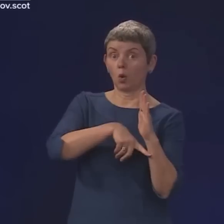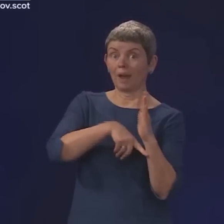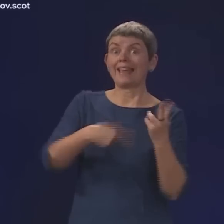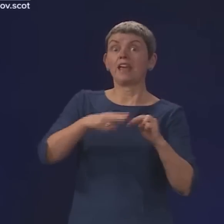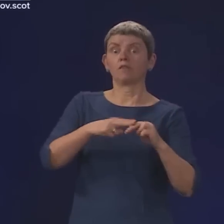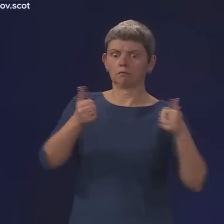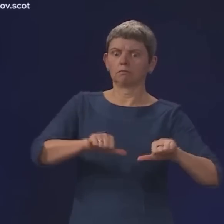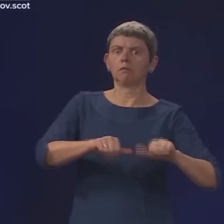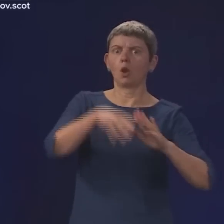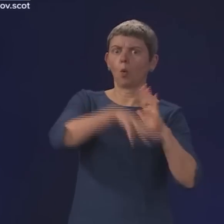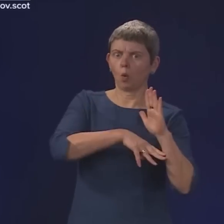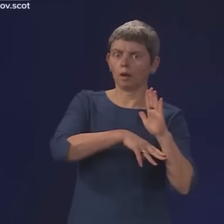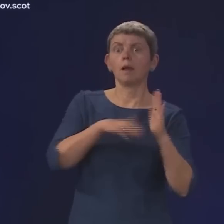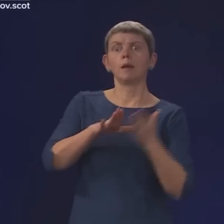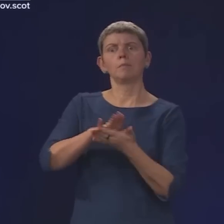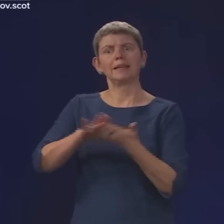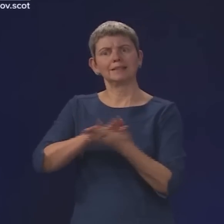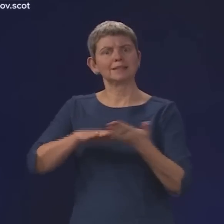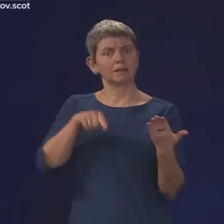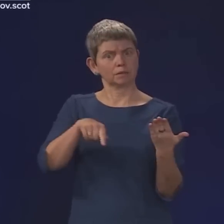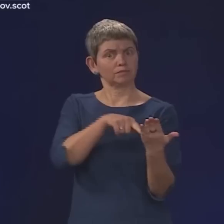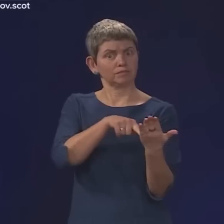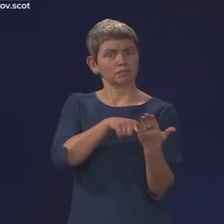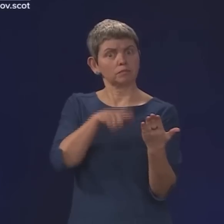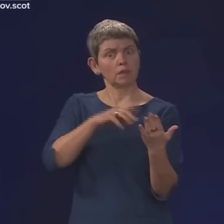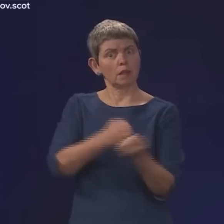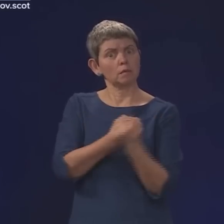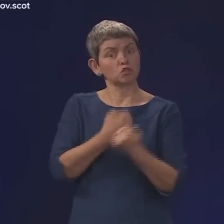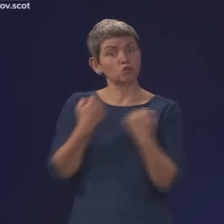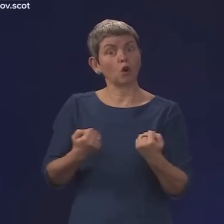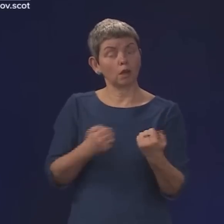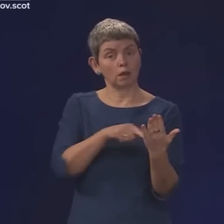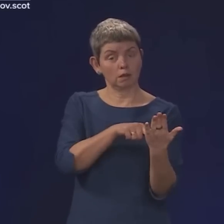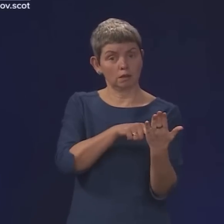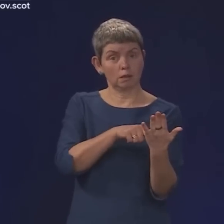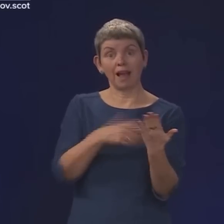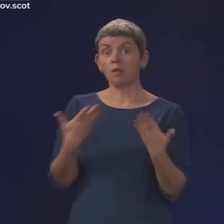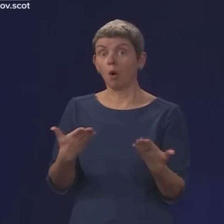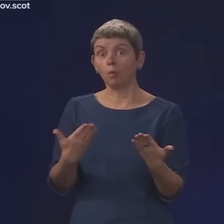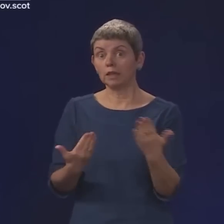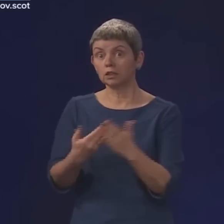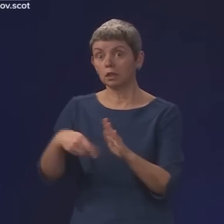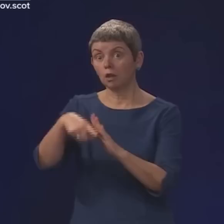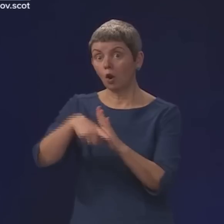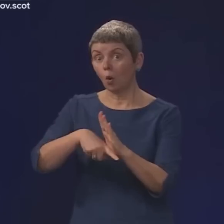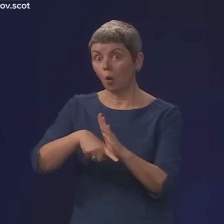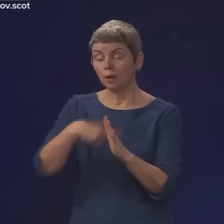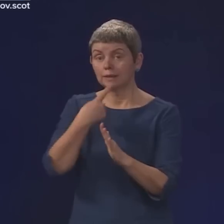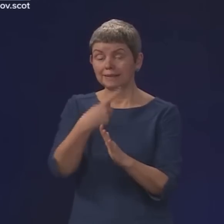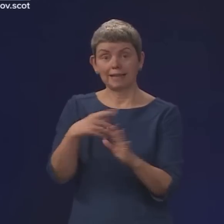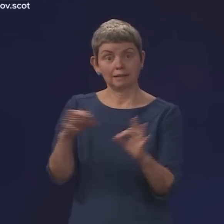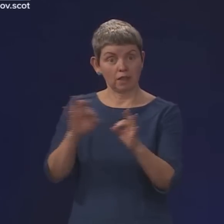There is no such procedure in the current law for somebody getting a gender recognition certificate. My comments about